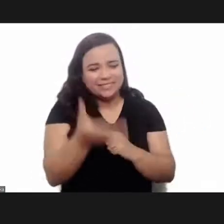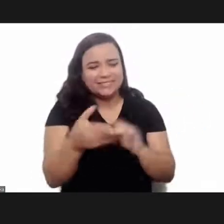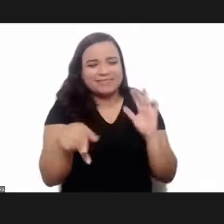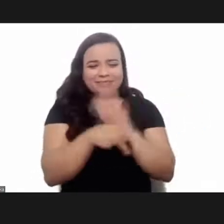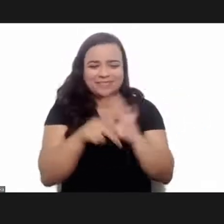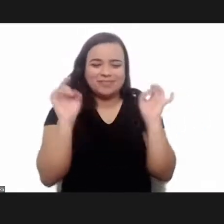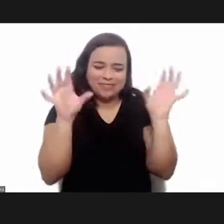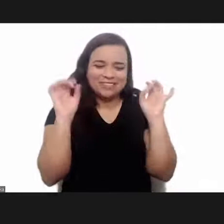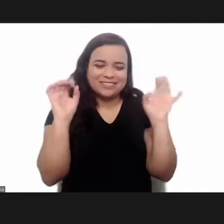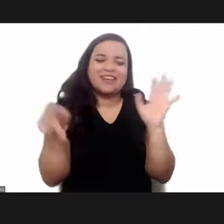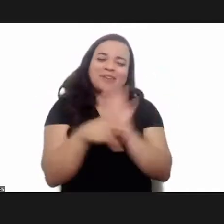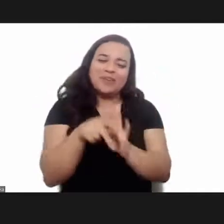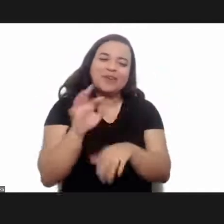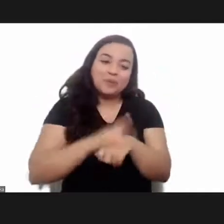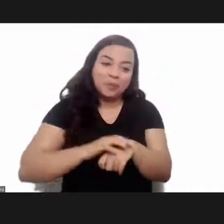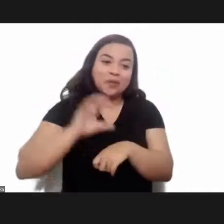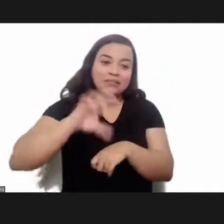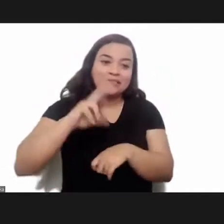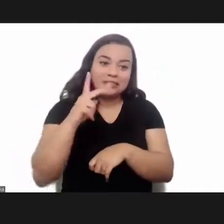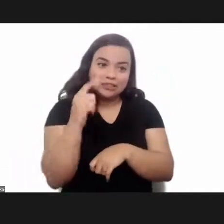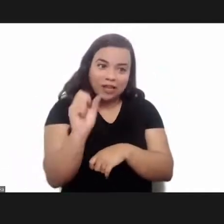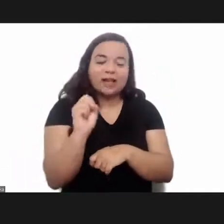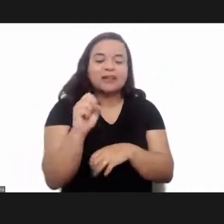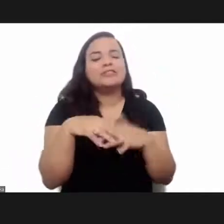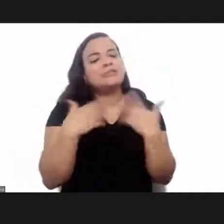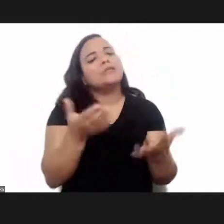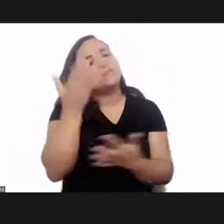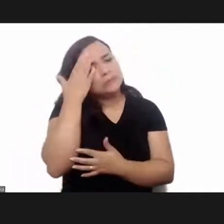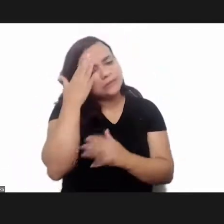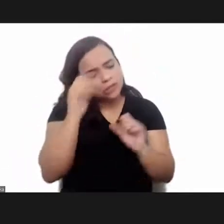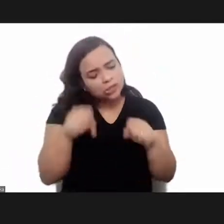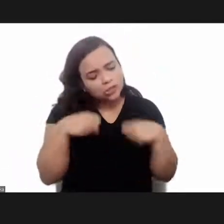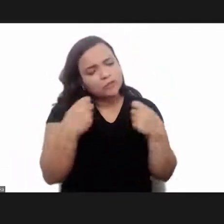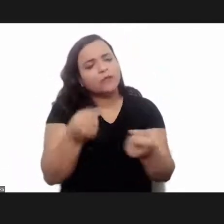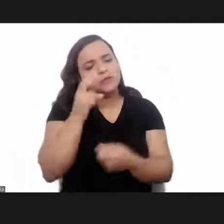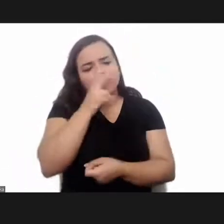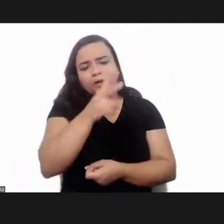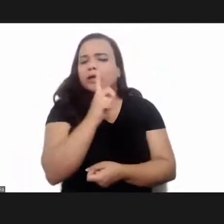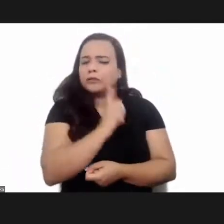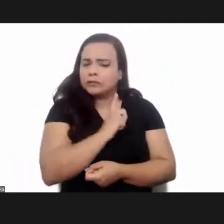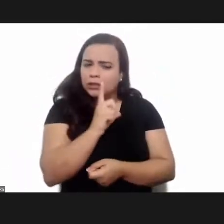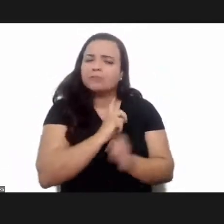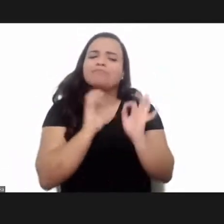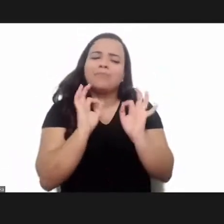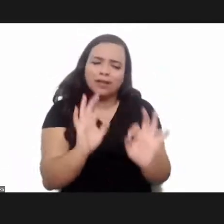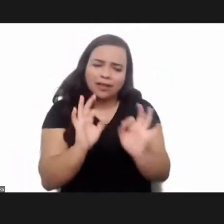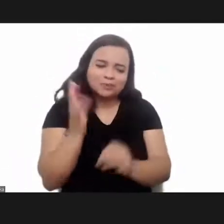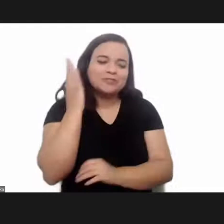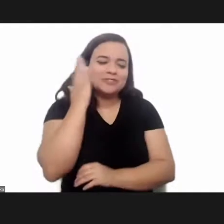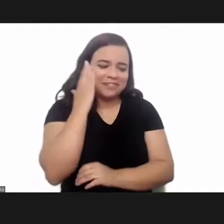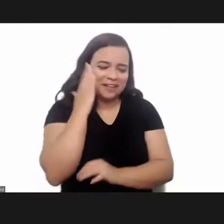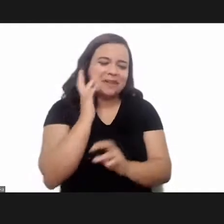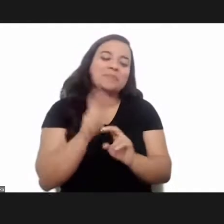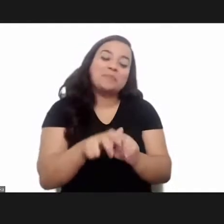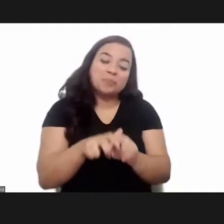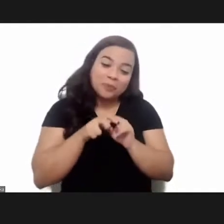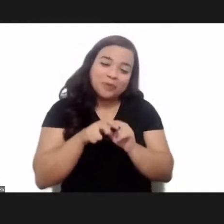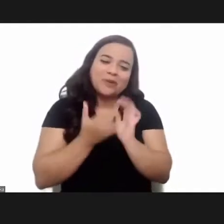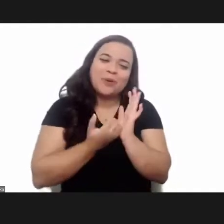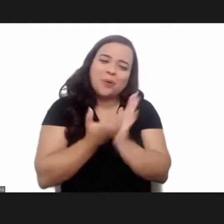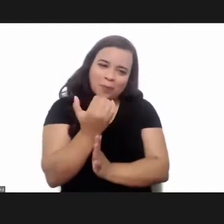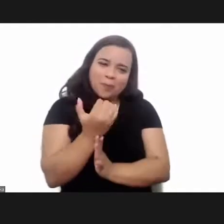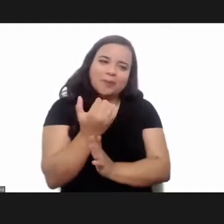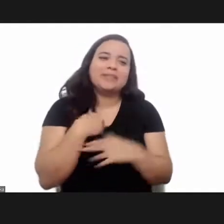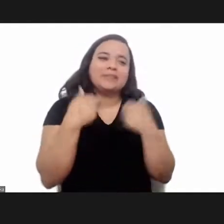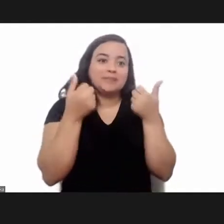special series so i know it was huge a huge effort a huge effort that is why at the beginning i